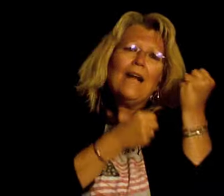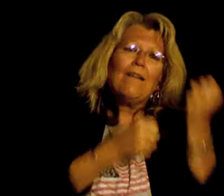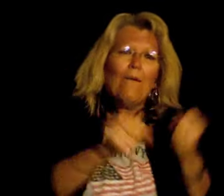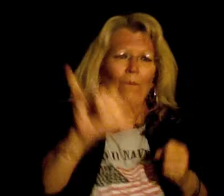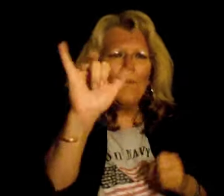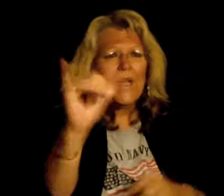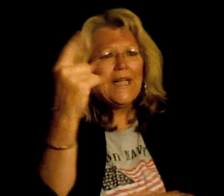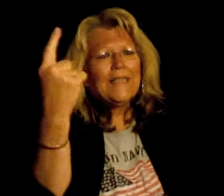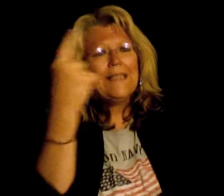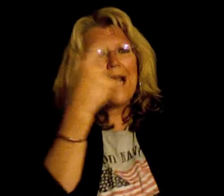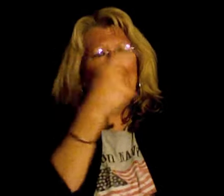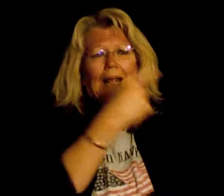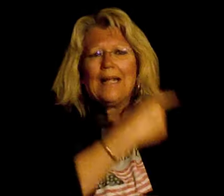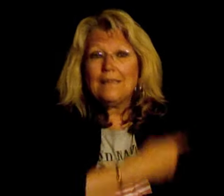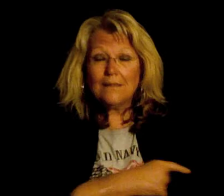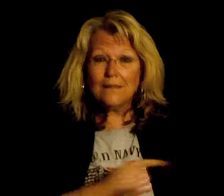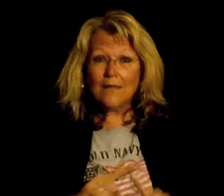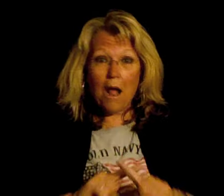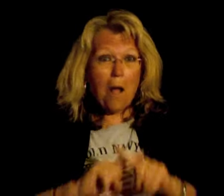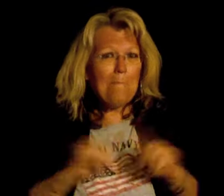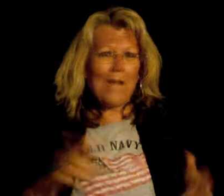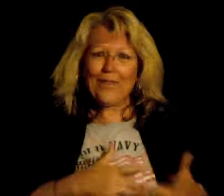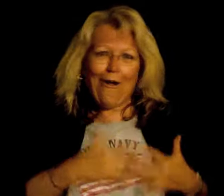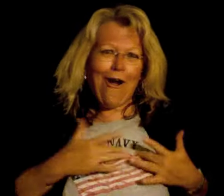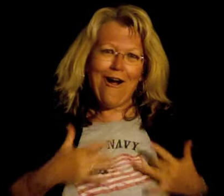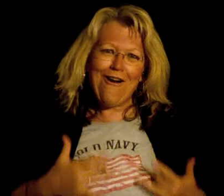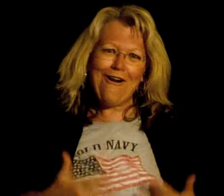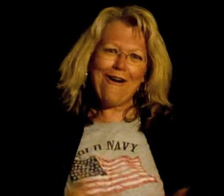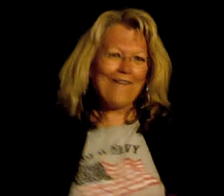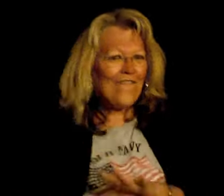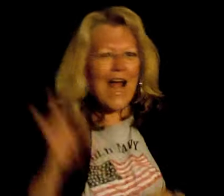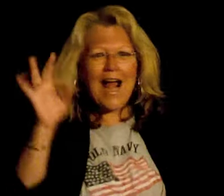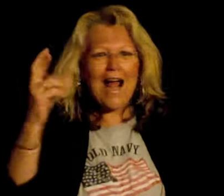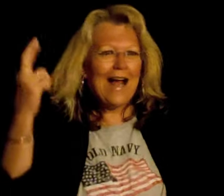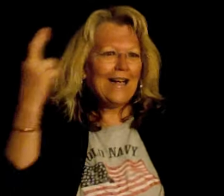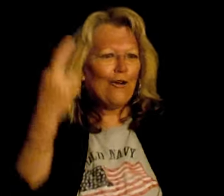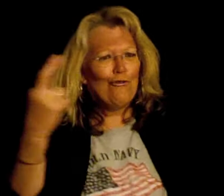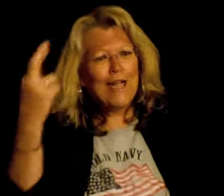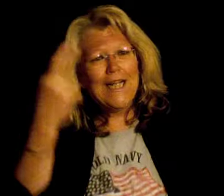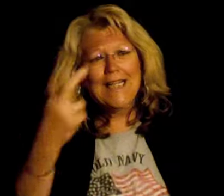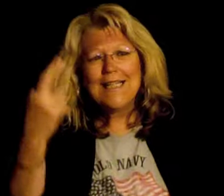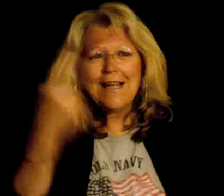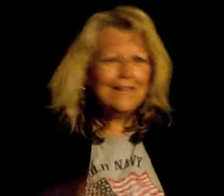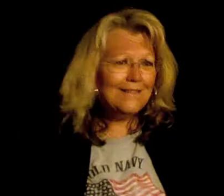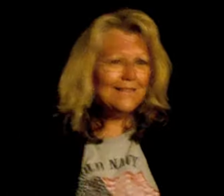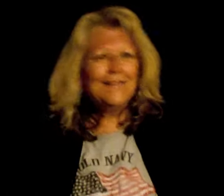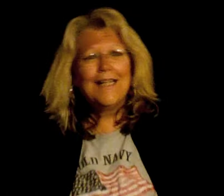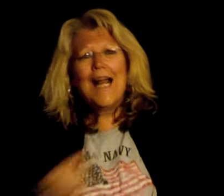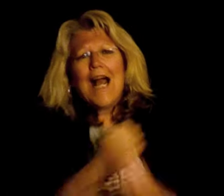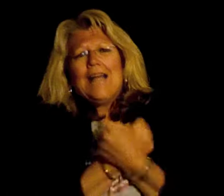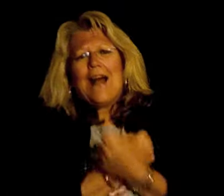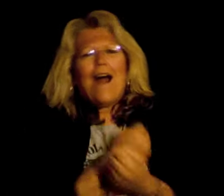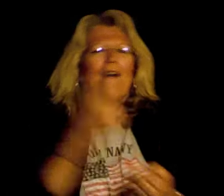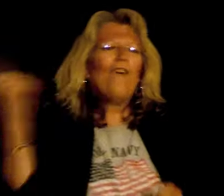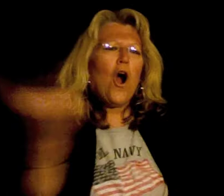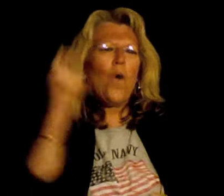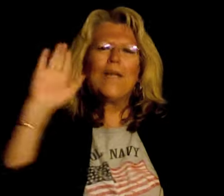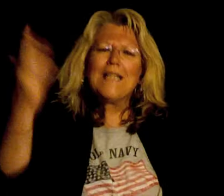on these days But the heart finds a reason And love seems